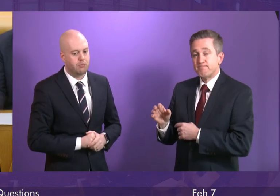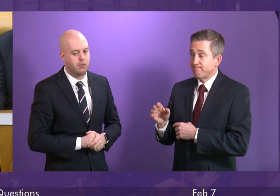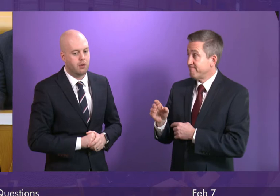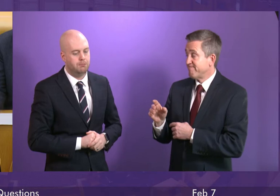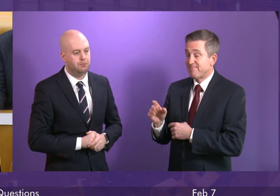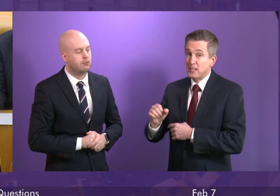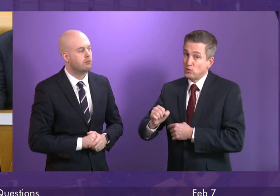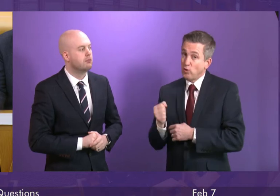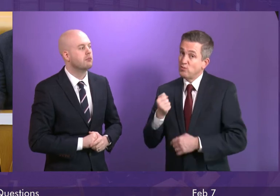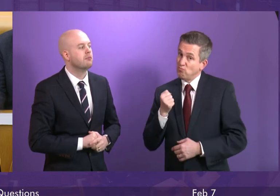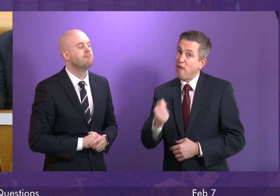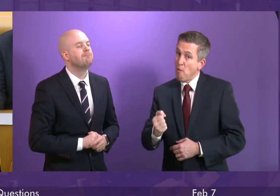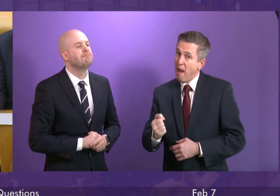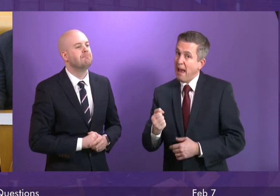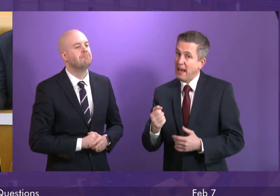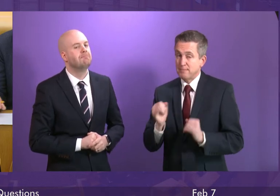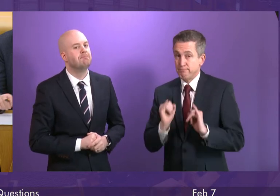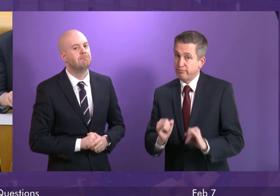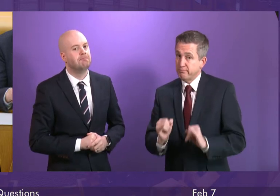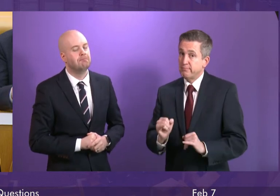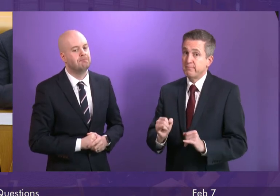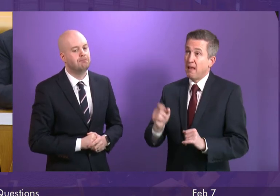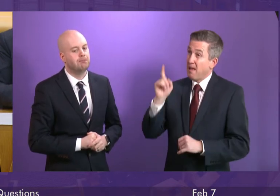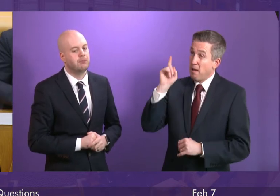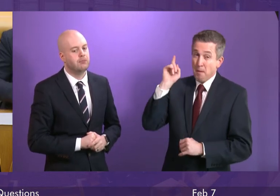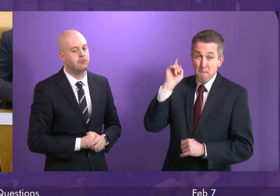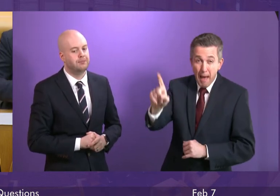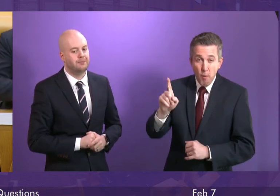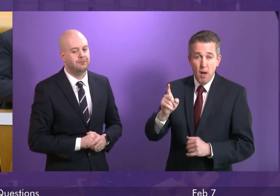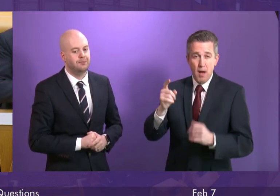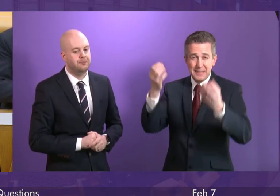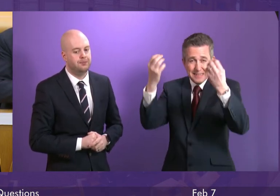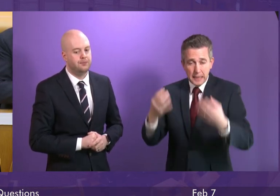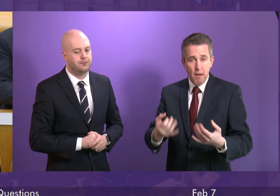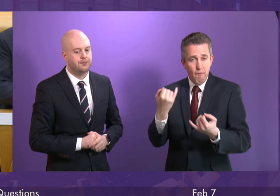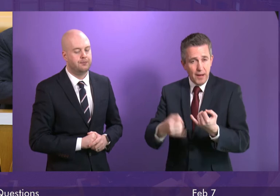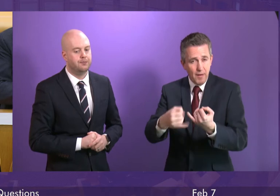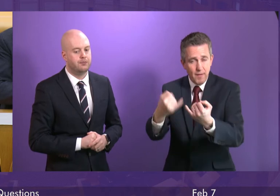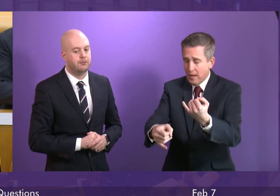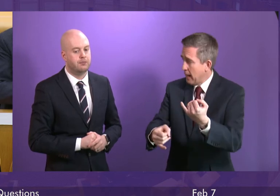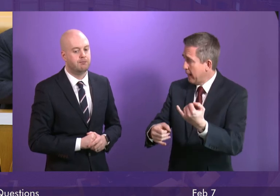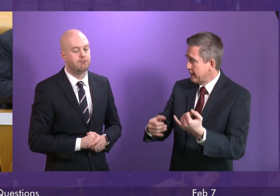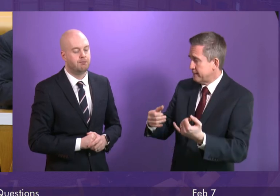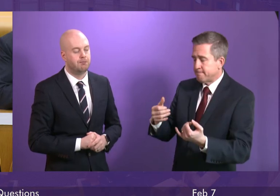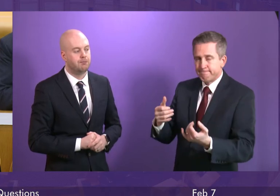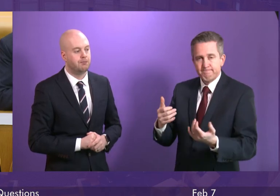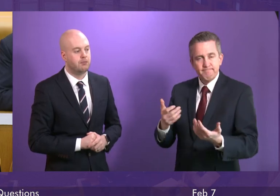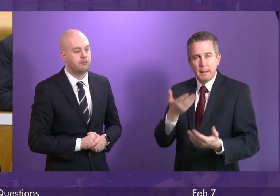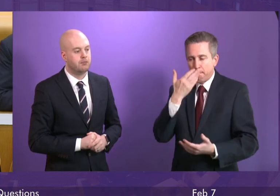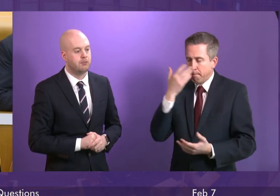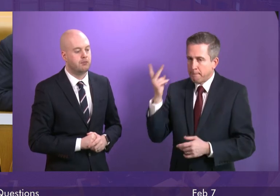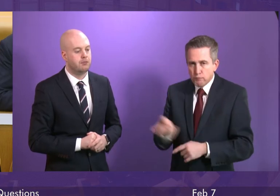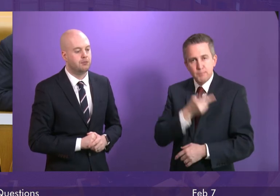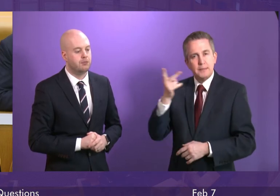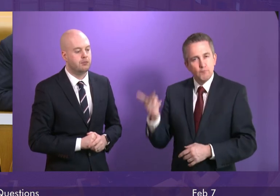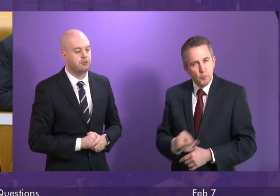Scotland's railway, with power and signal failures causing disruption in Glasgow. But this is a sadly typical